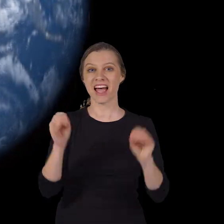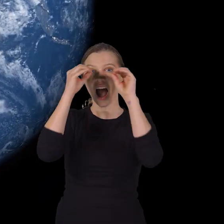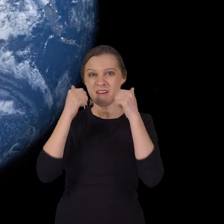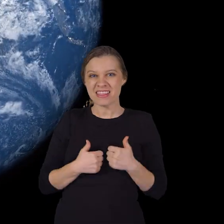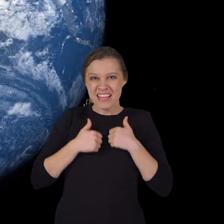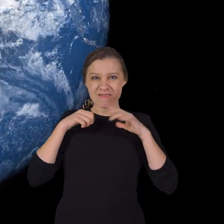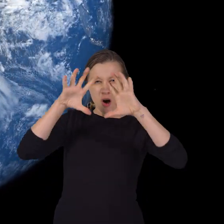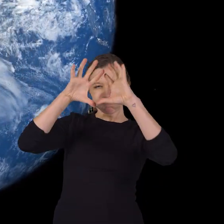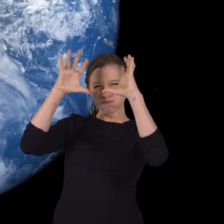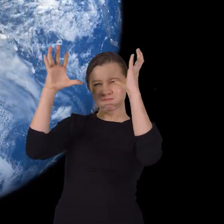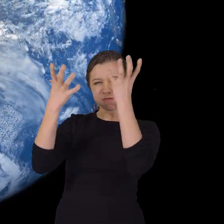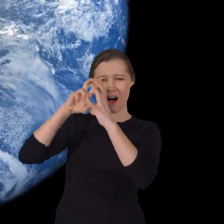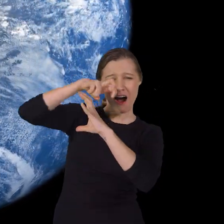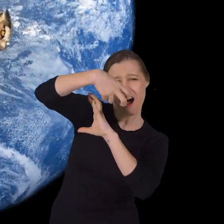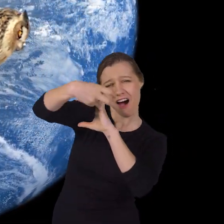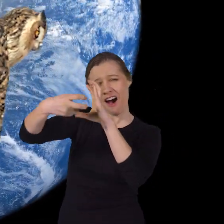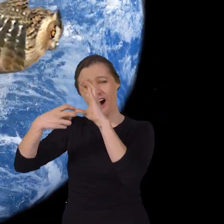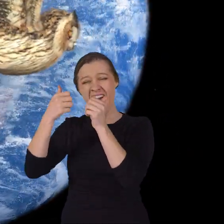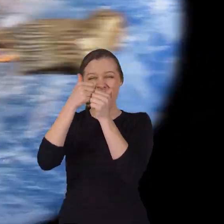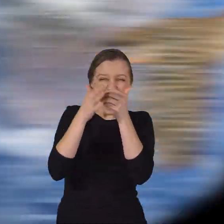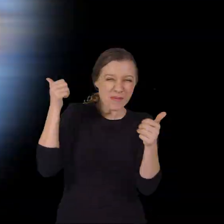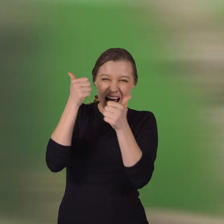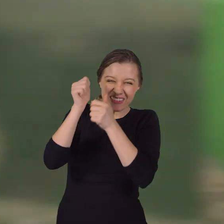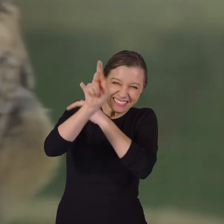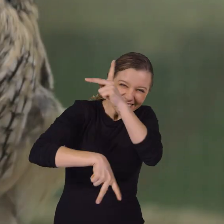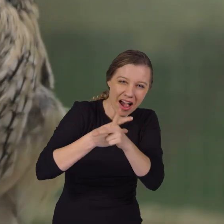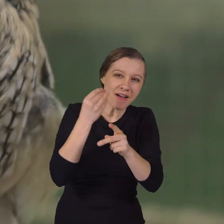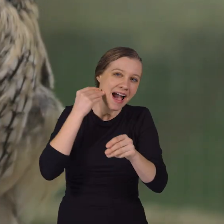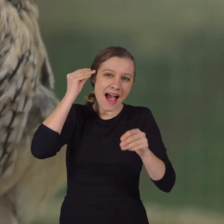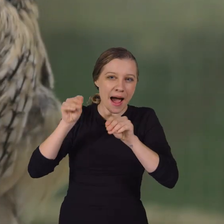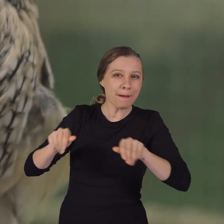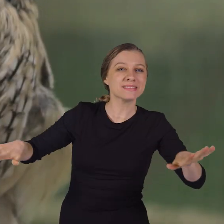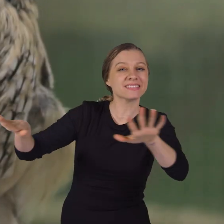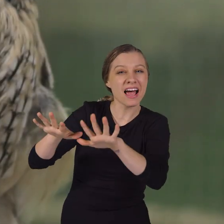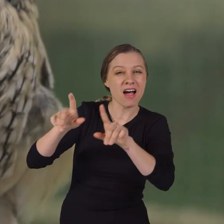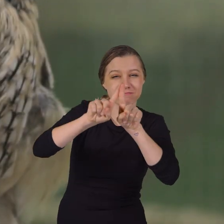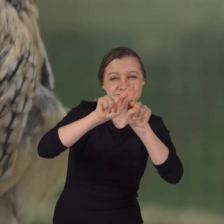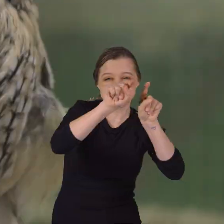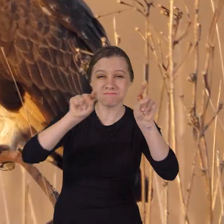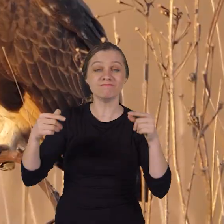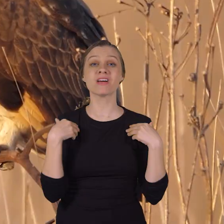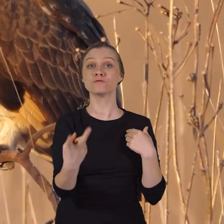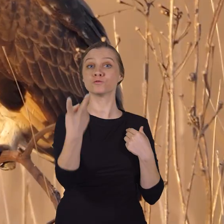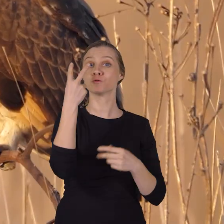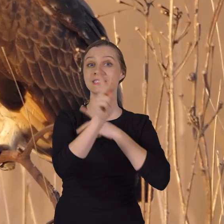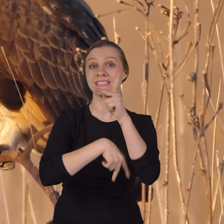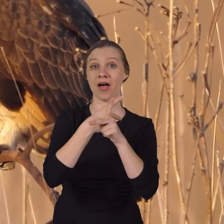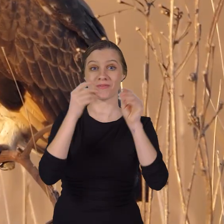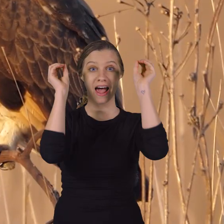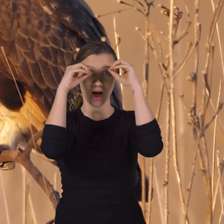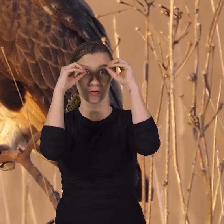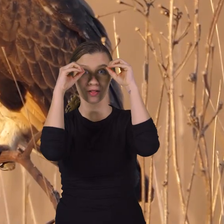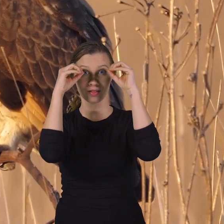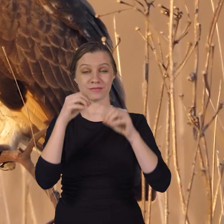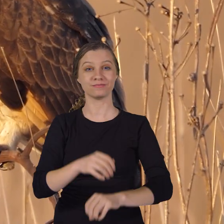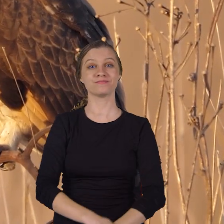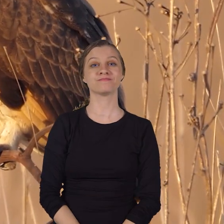Owls live around the world in almost every type of habitat. There are two types of owls,